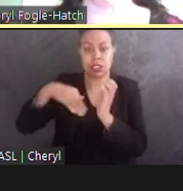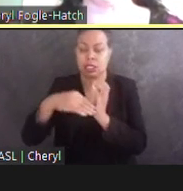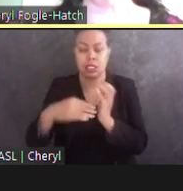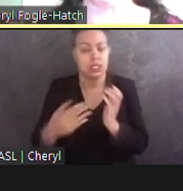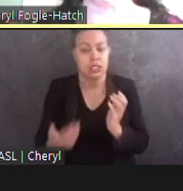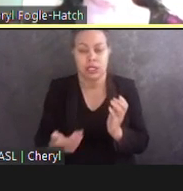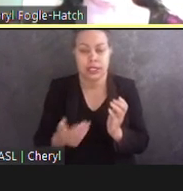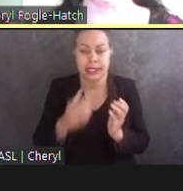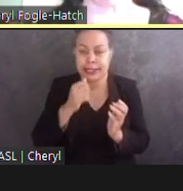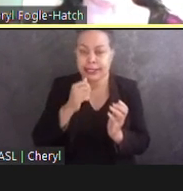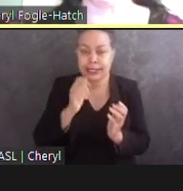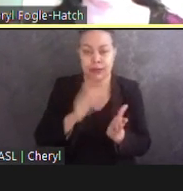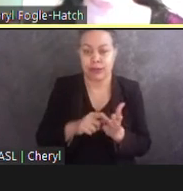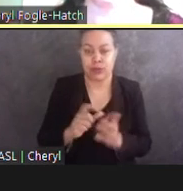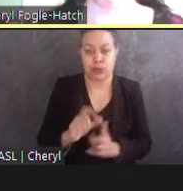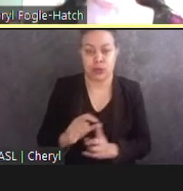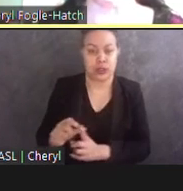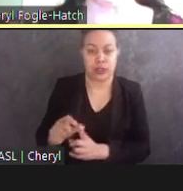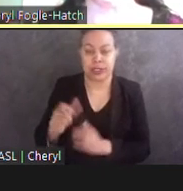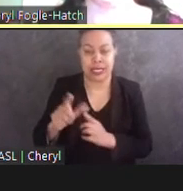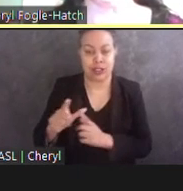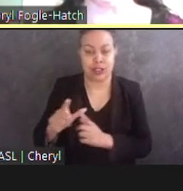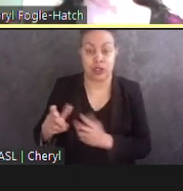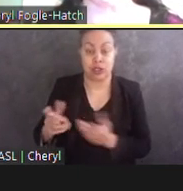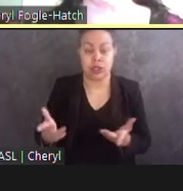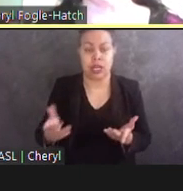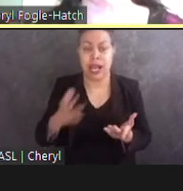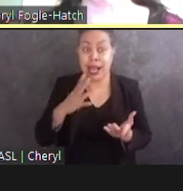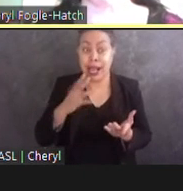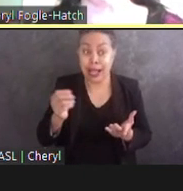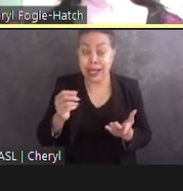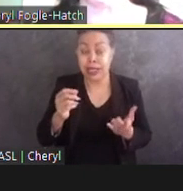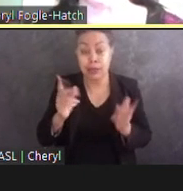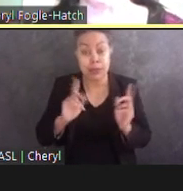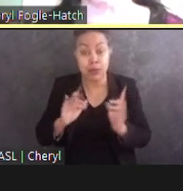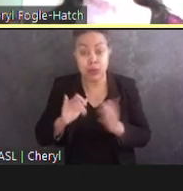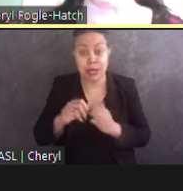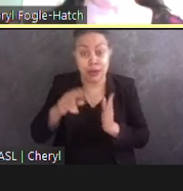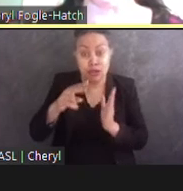around the columns might also be a problem for people with cognitive disabilities.